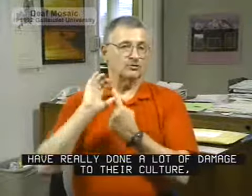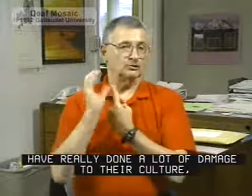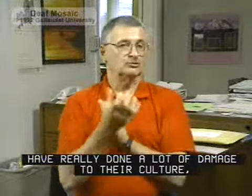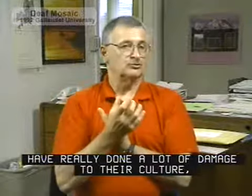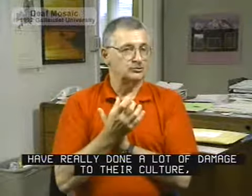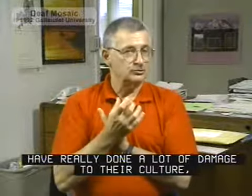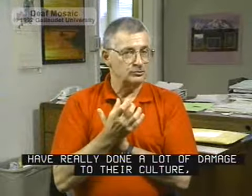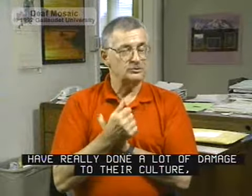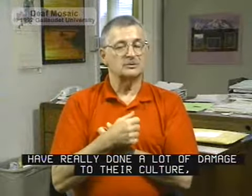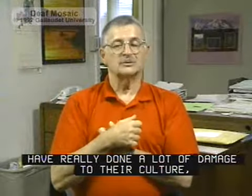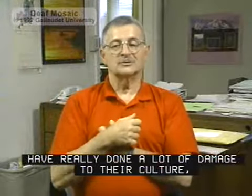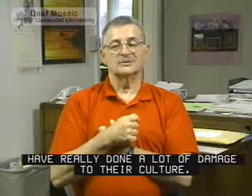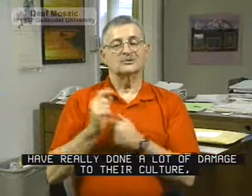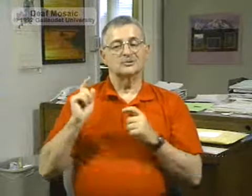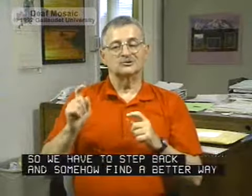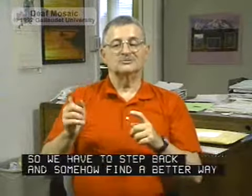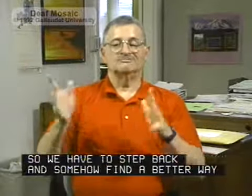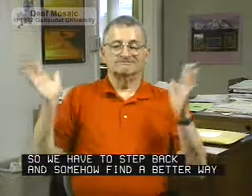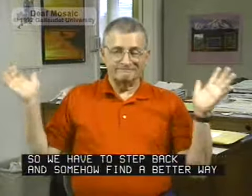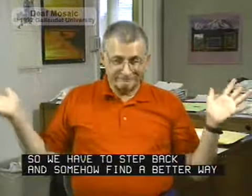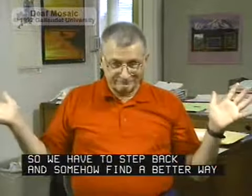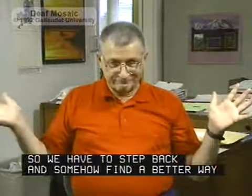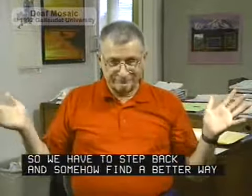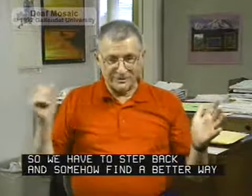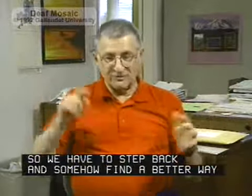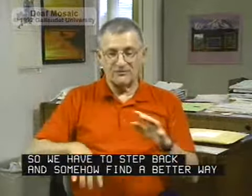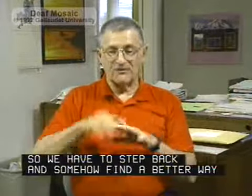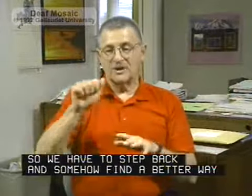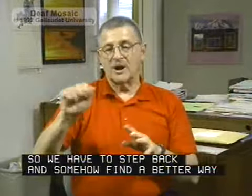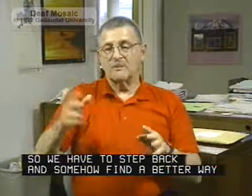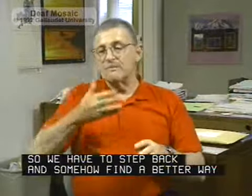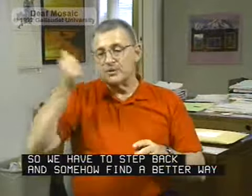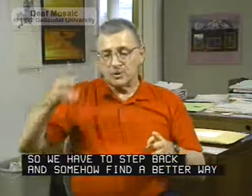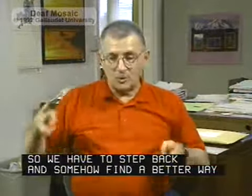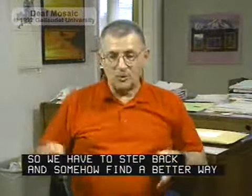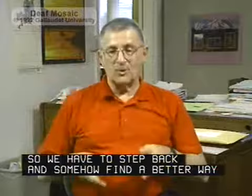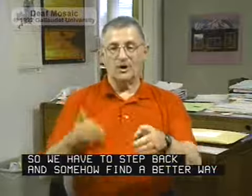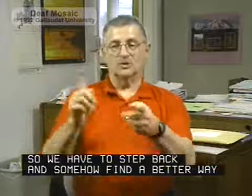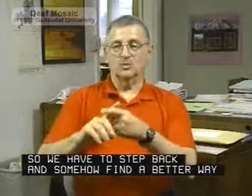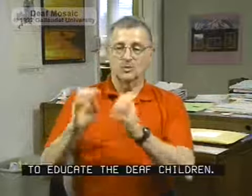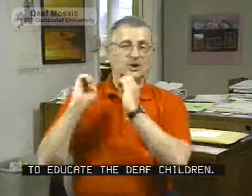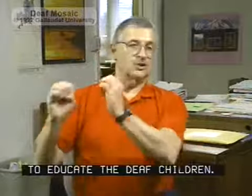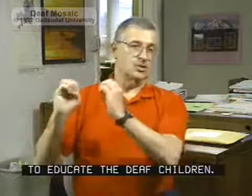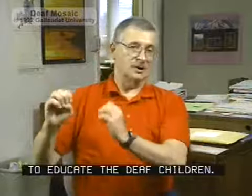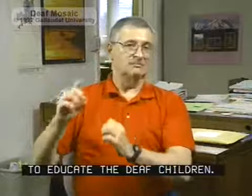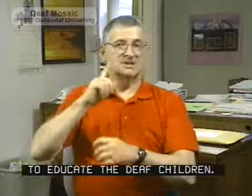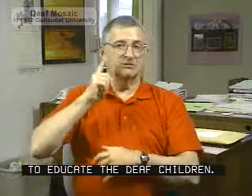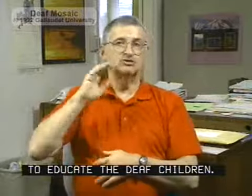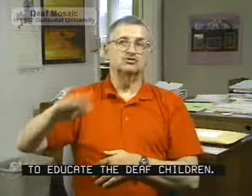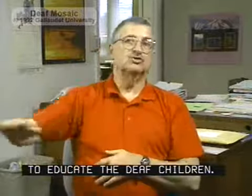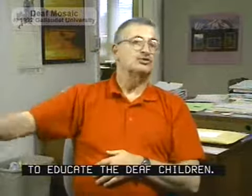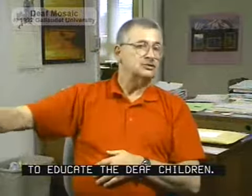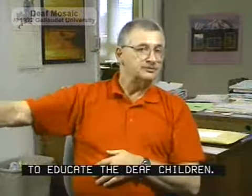culture. So we have to step back and somehow find a better way to educate the deaf children.